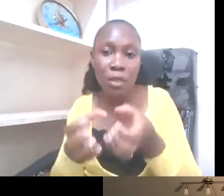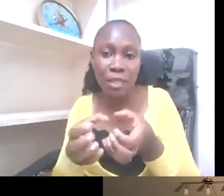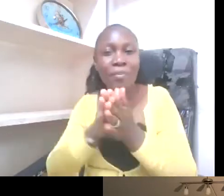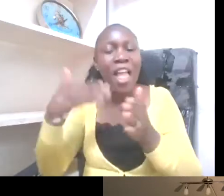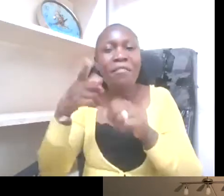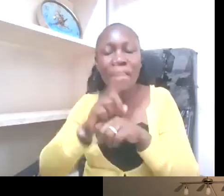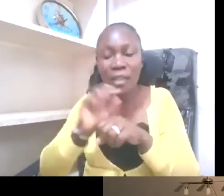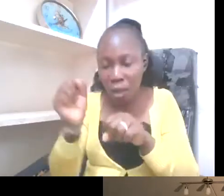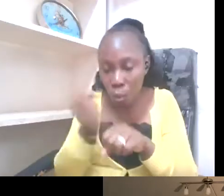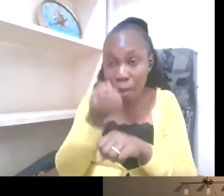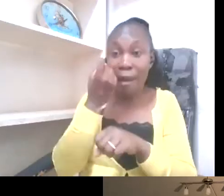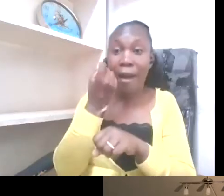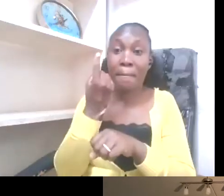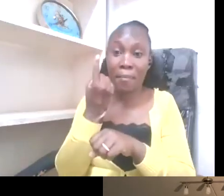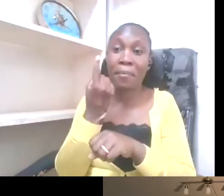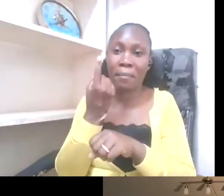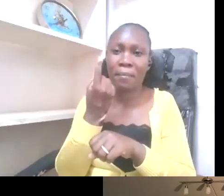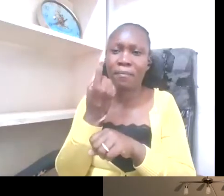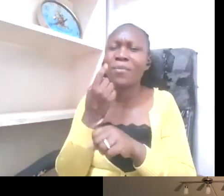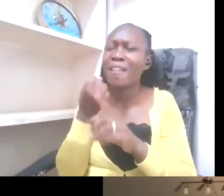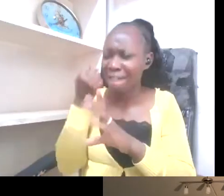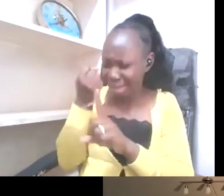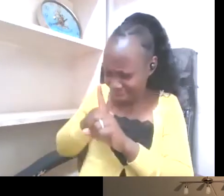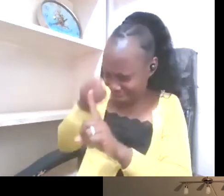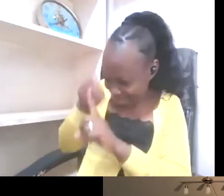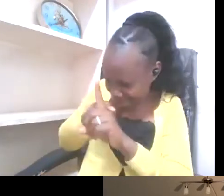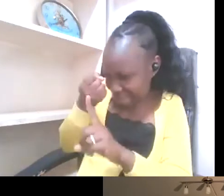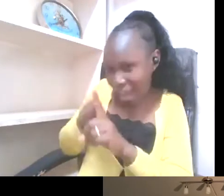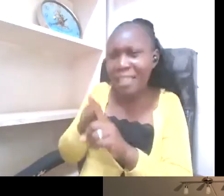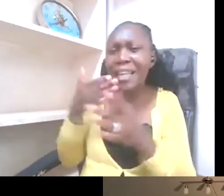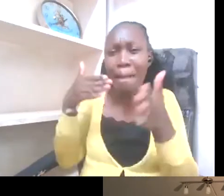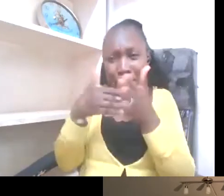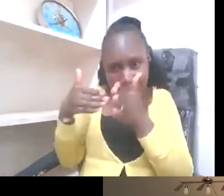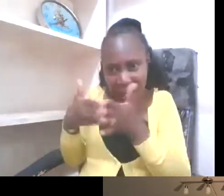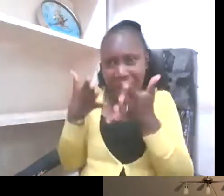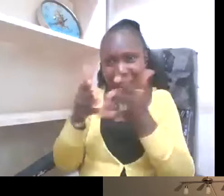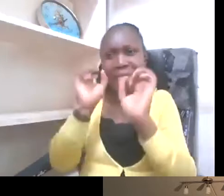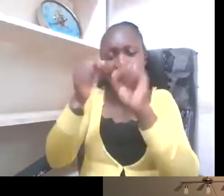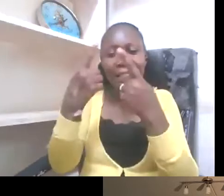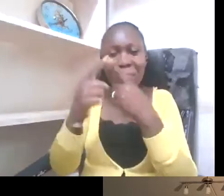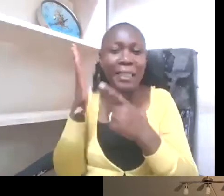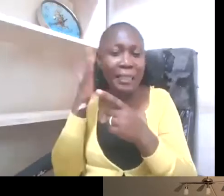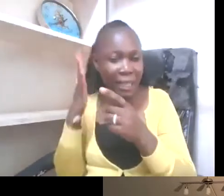despite many barriers in the environment and in society. They are also quite inspiring.